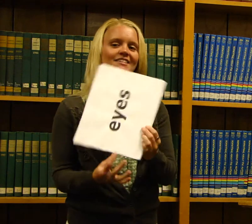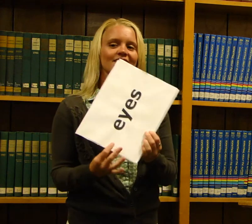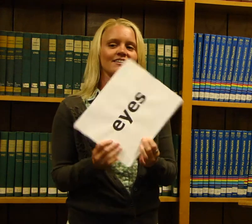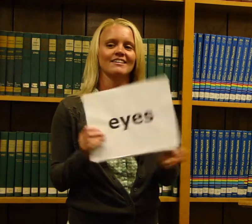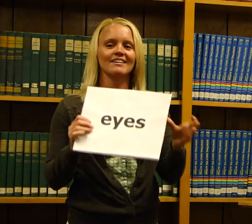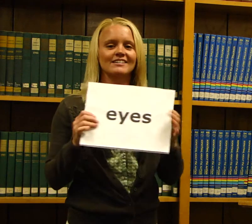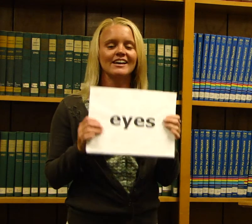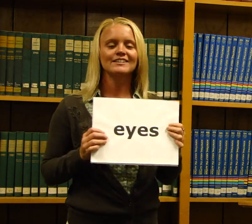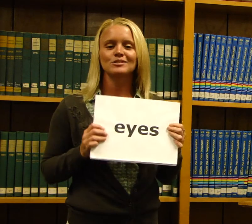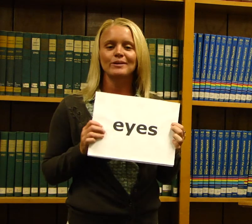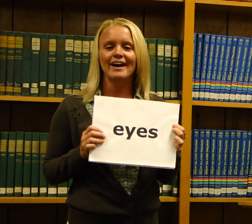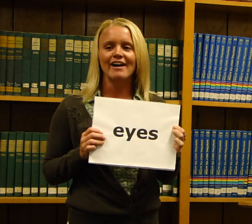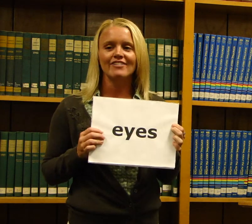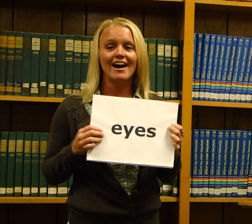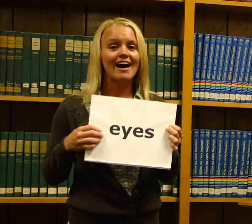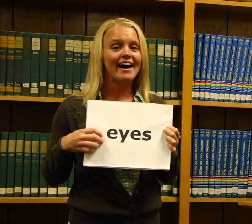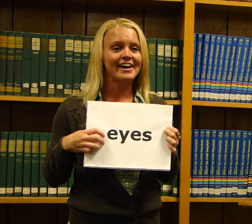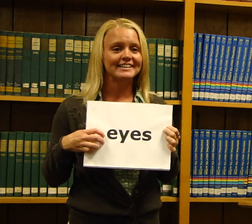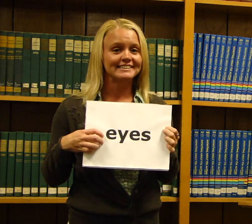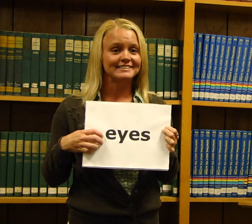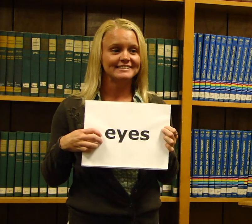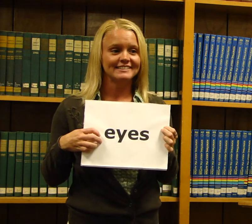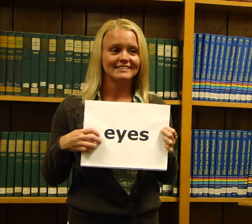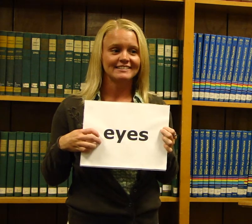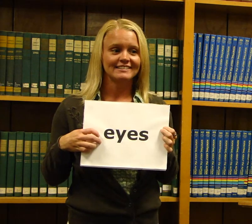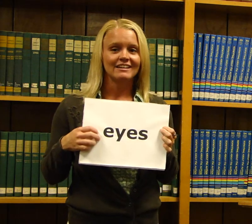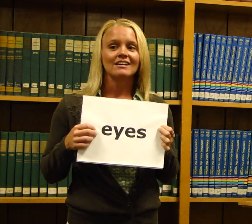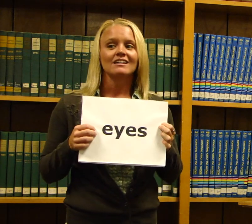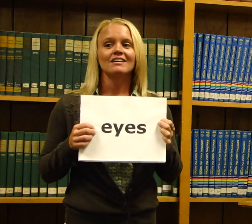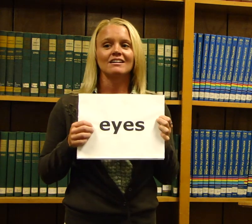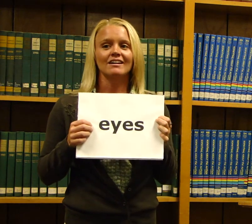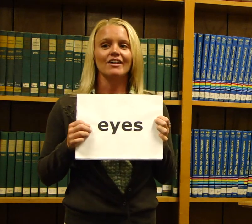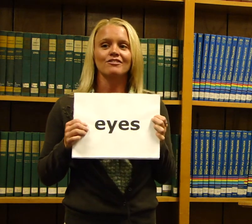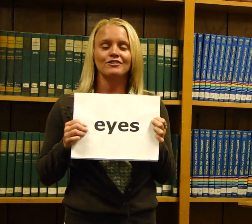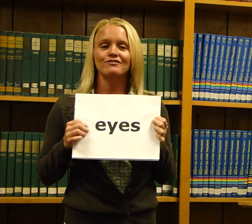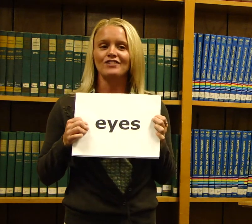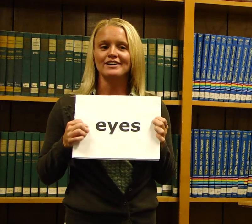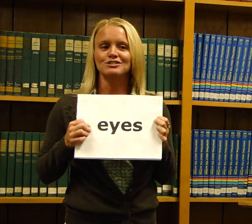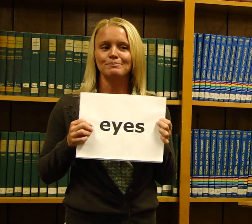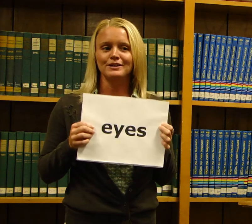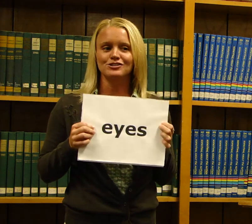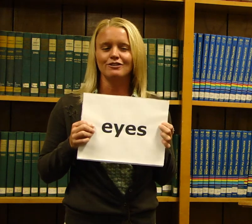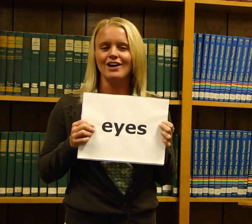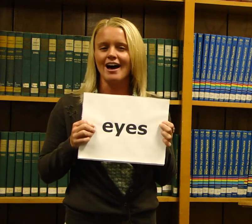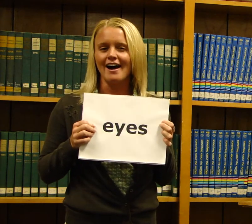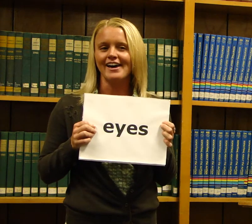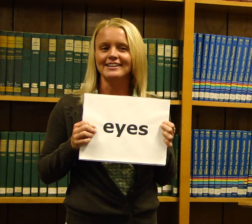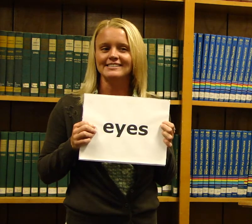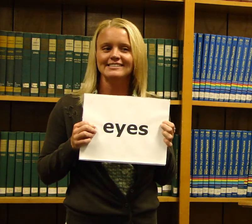Next we have eyes. Everyone find your picture of eyes. eyes.